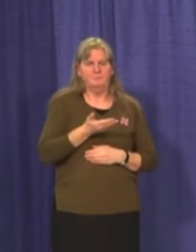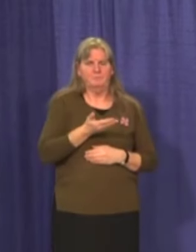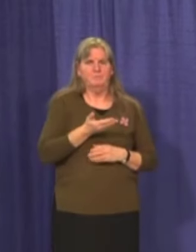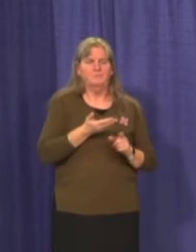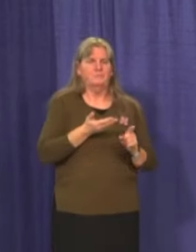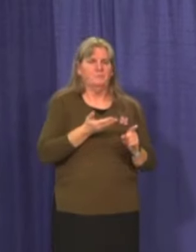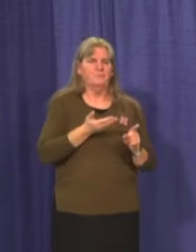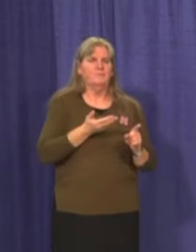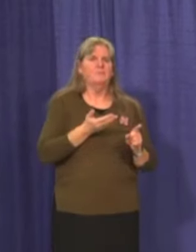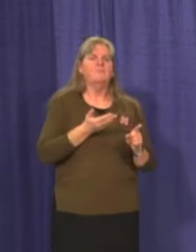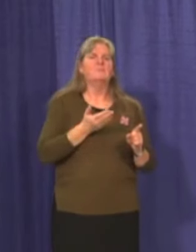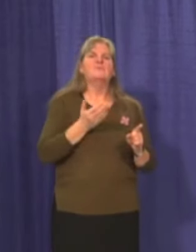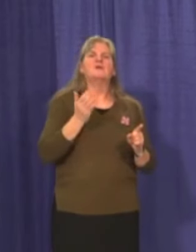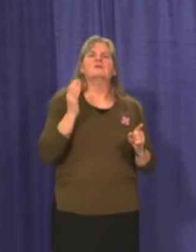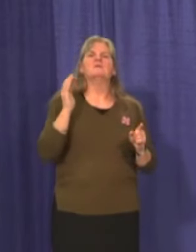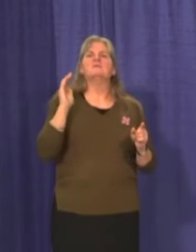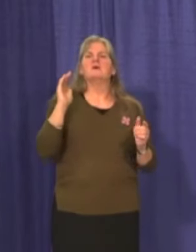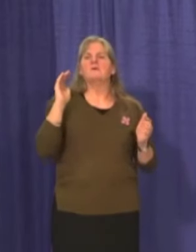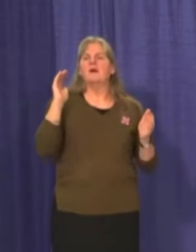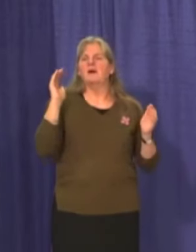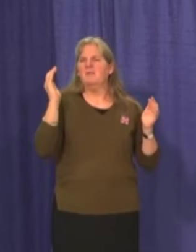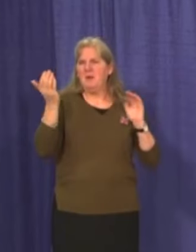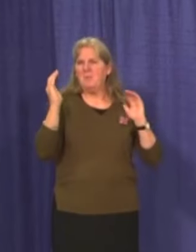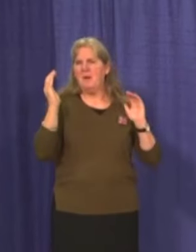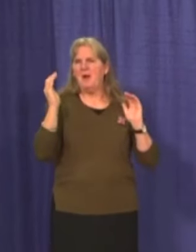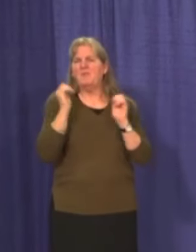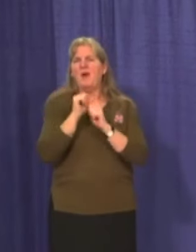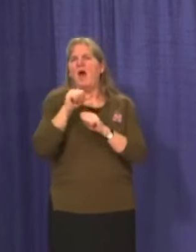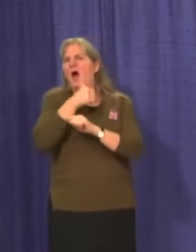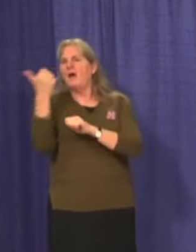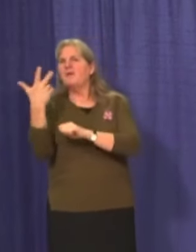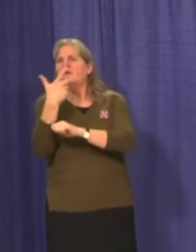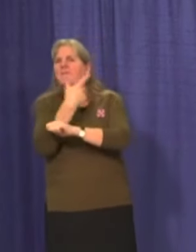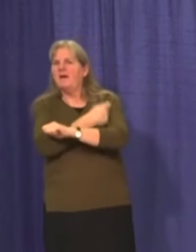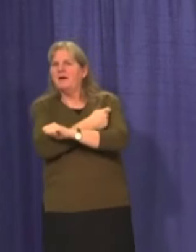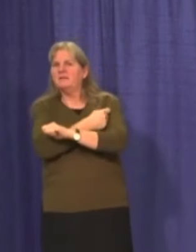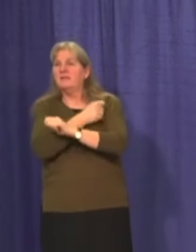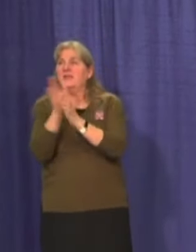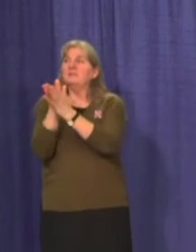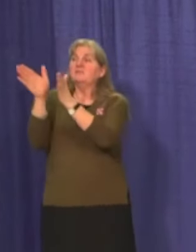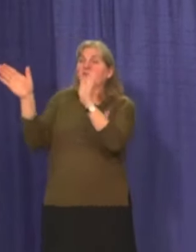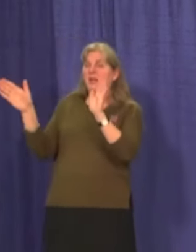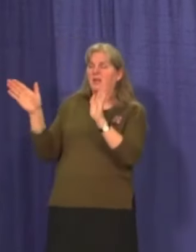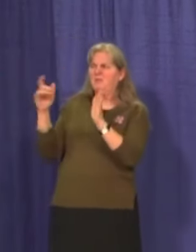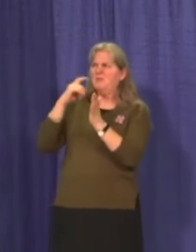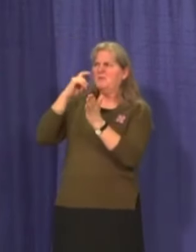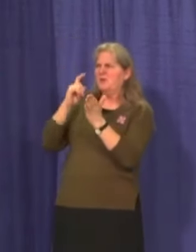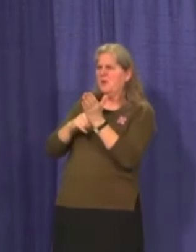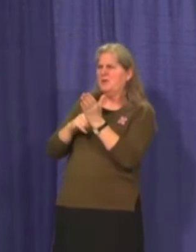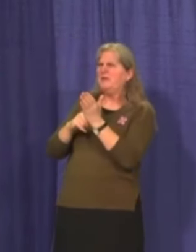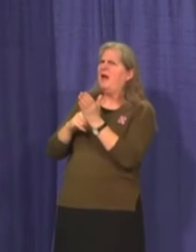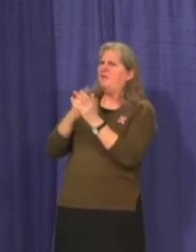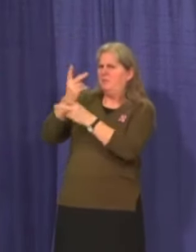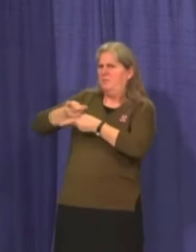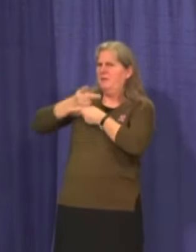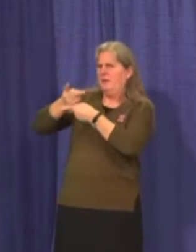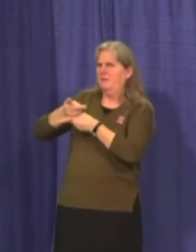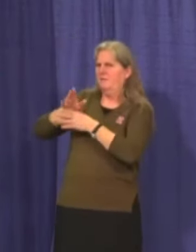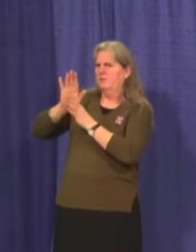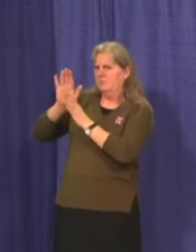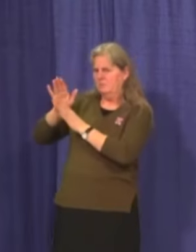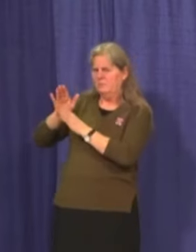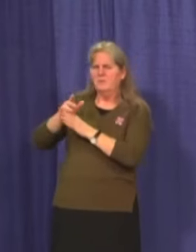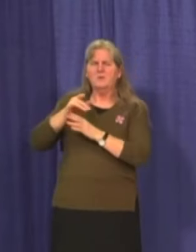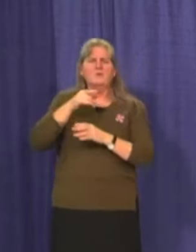uh, the history, the whole history of vaccination and pregnancy has told us. So in part of the, the writing that I did, um, to prepare some,